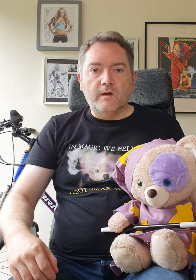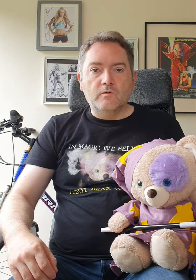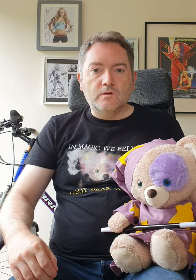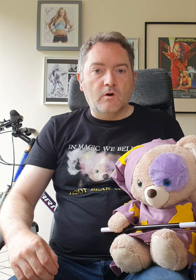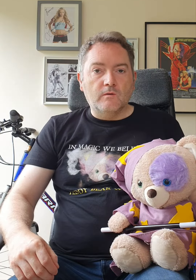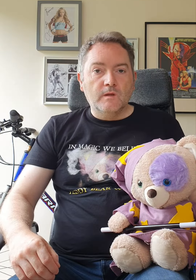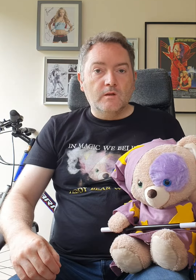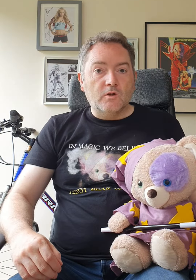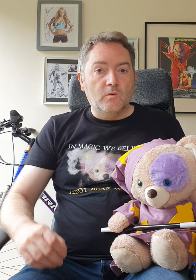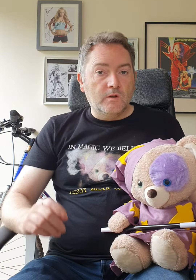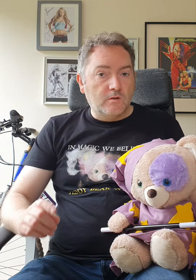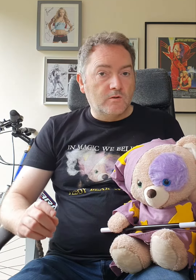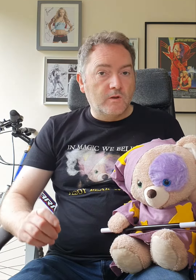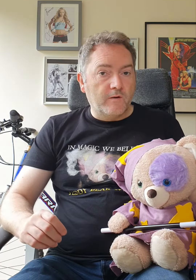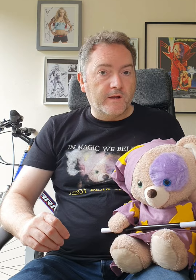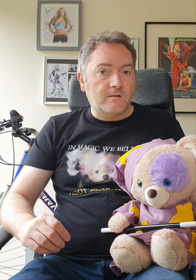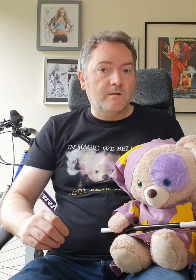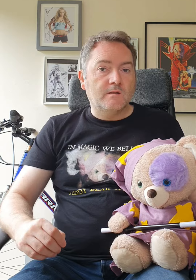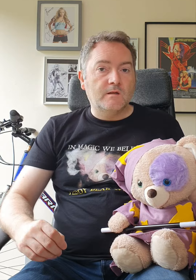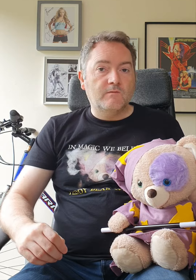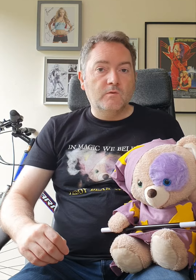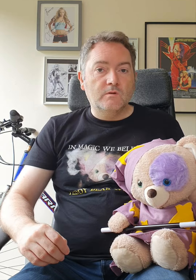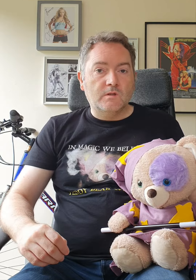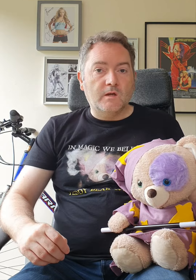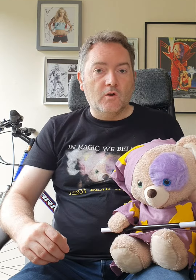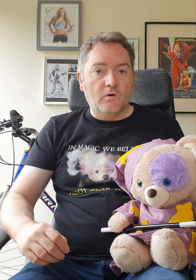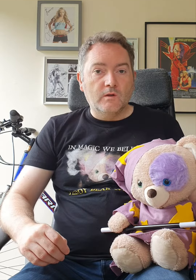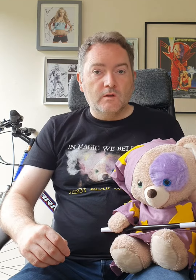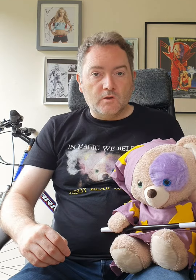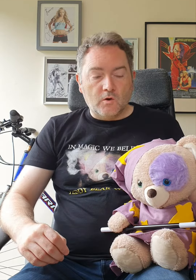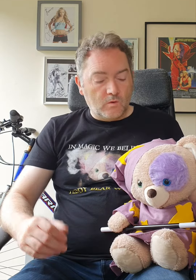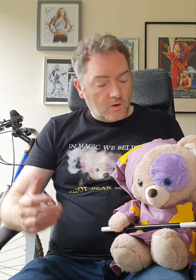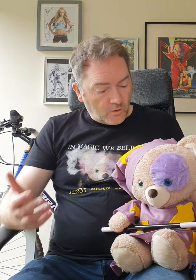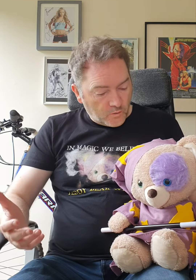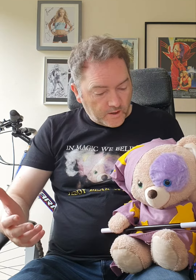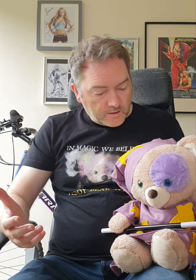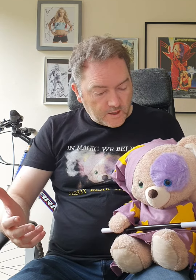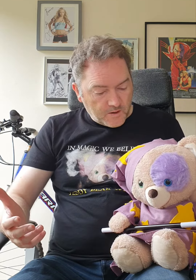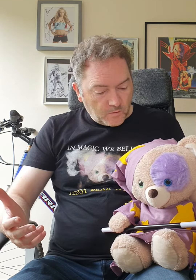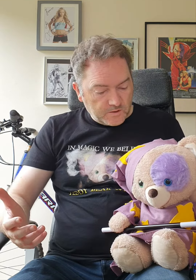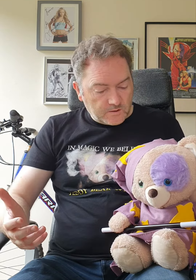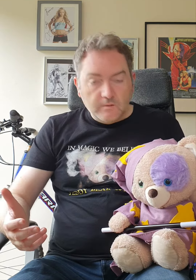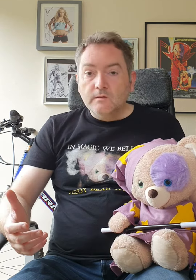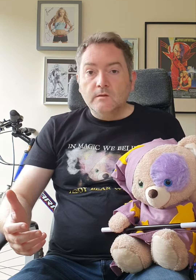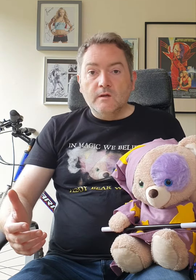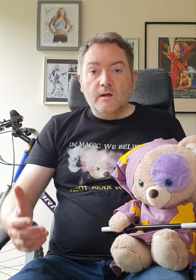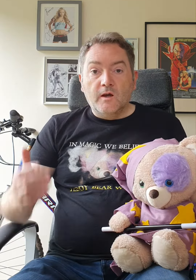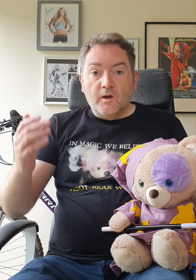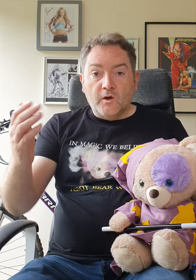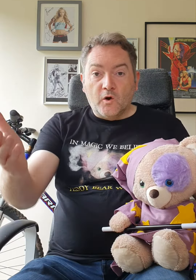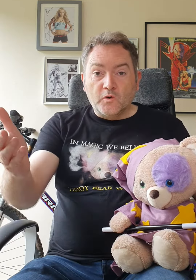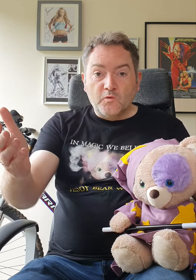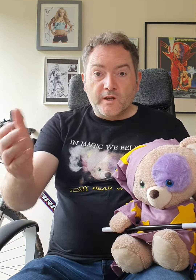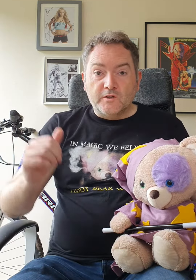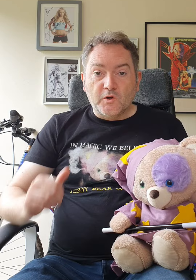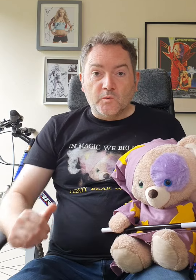favourite song. So listen to the lyrics and see if you can sing along. So, are you ready Teddy Bear Wizard? And are you ready too?